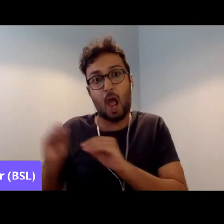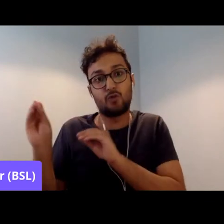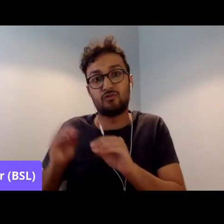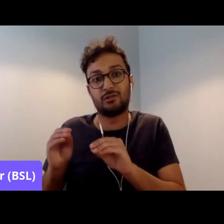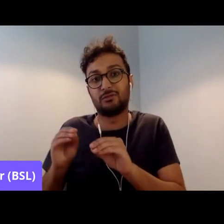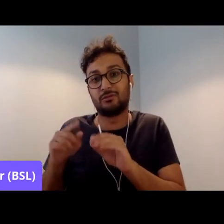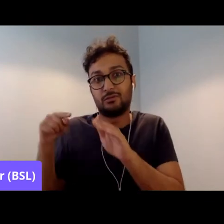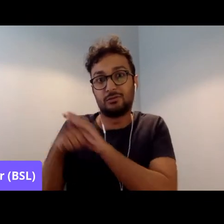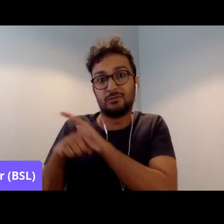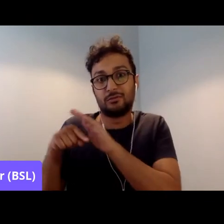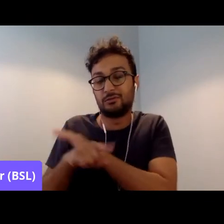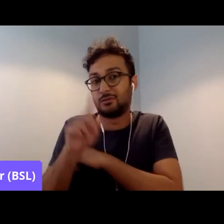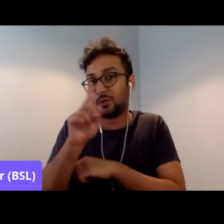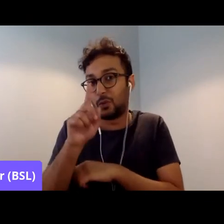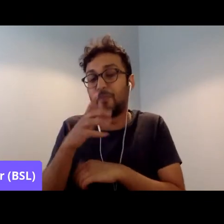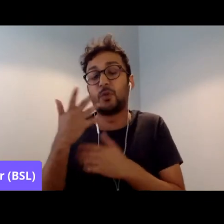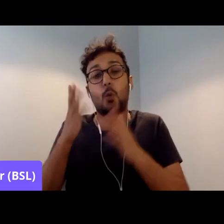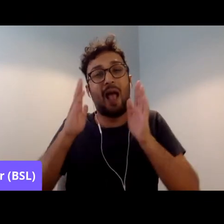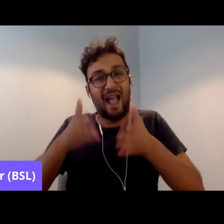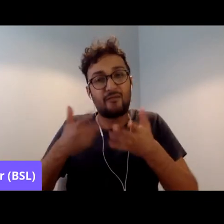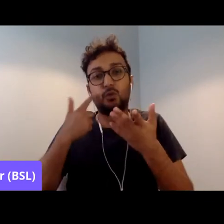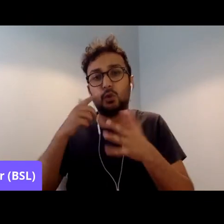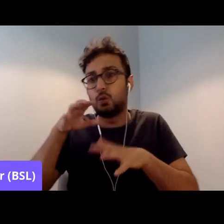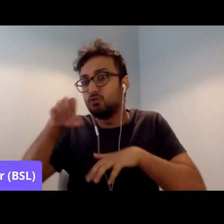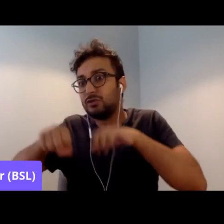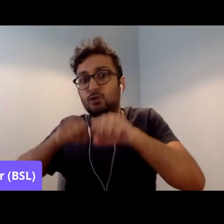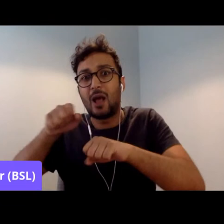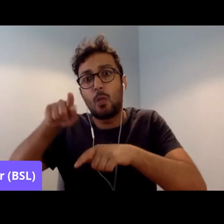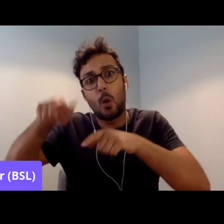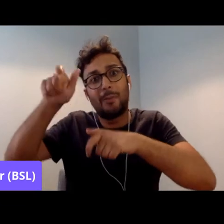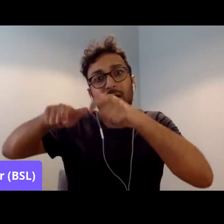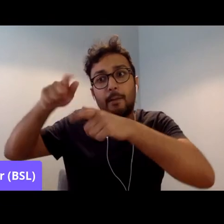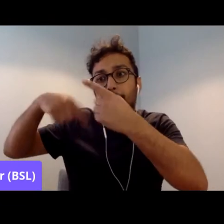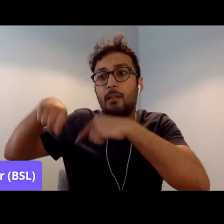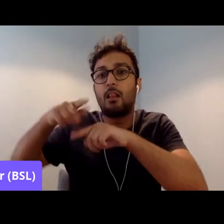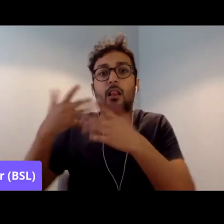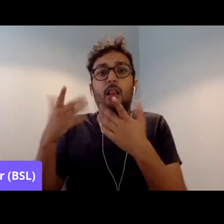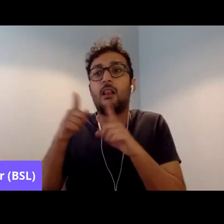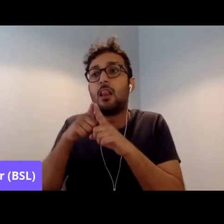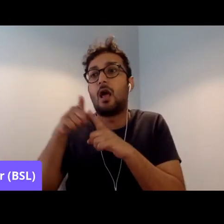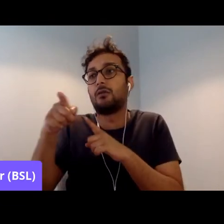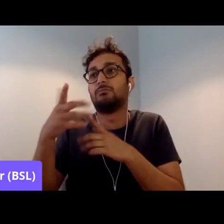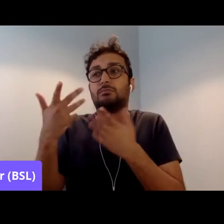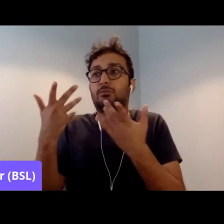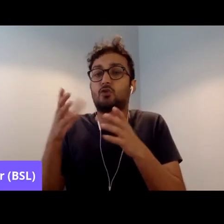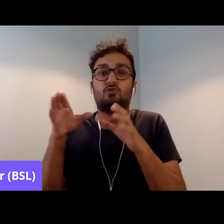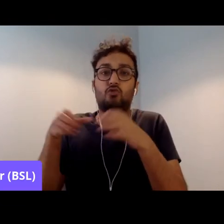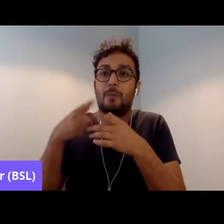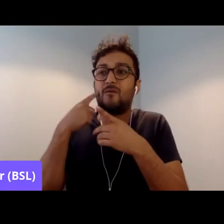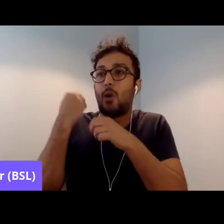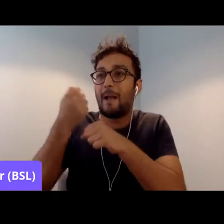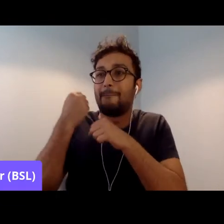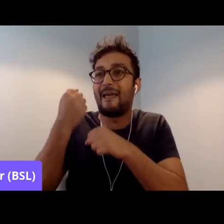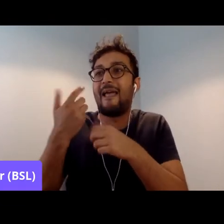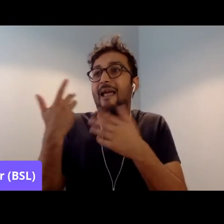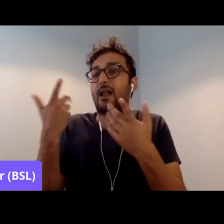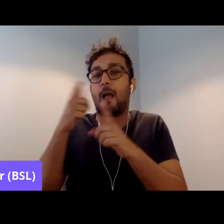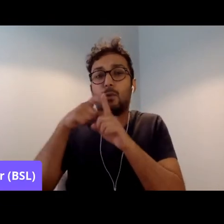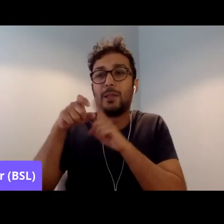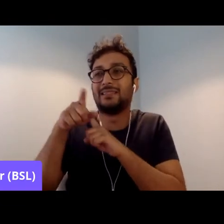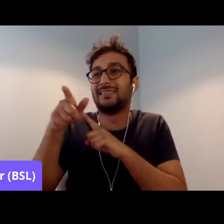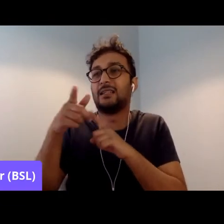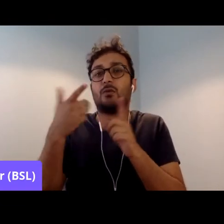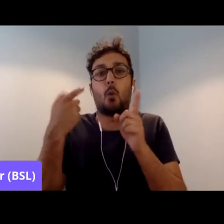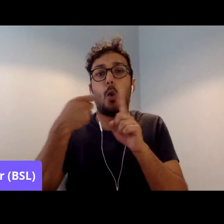that reach out to the groups in exile, to groups like the campaign against the criminalisation of communities, to Kurdish movement groups, or to